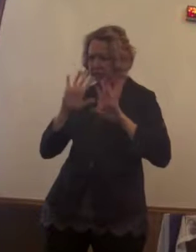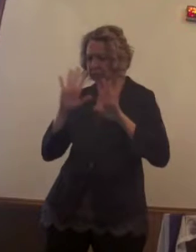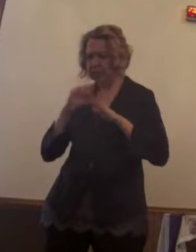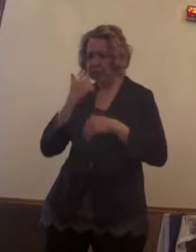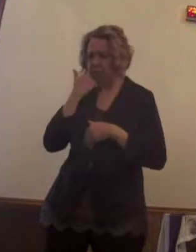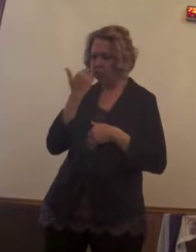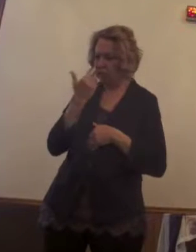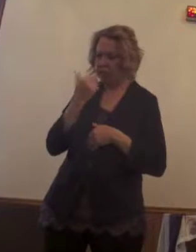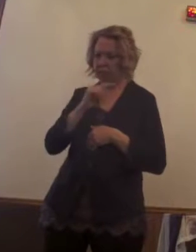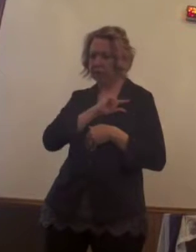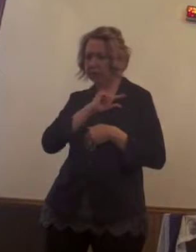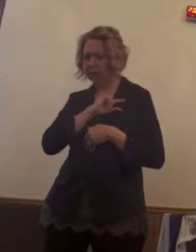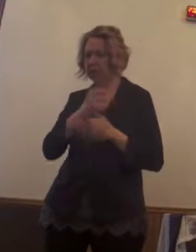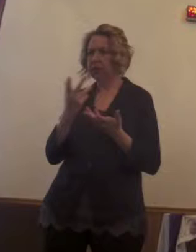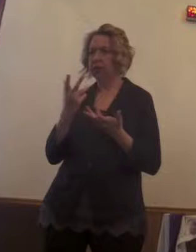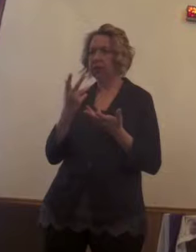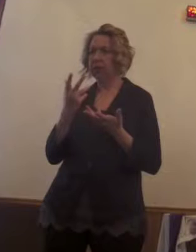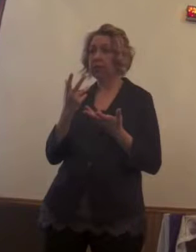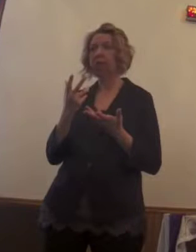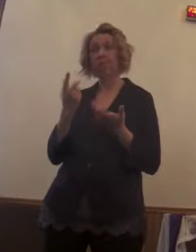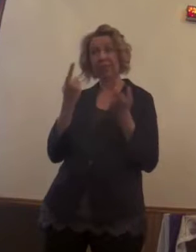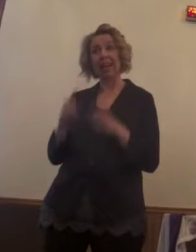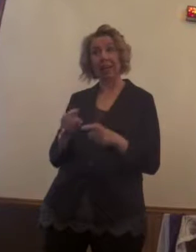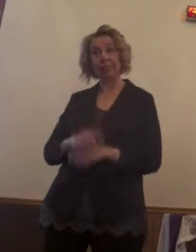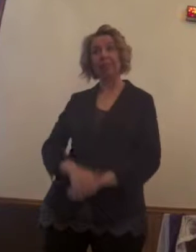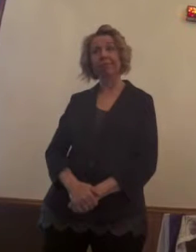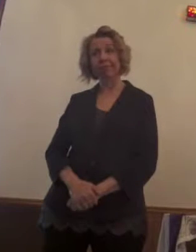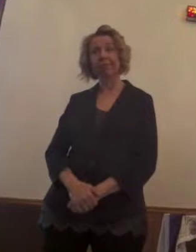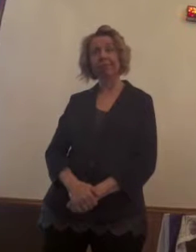Well, we could have or should have, it should have been different.